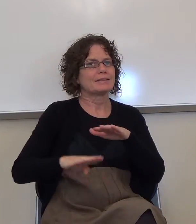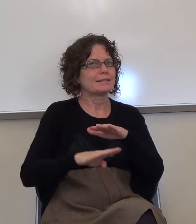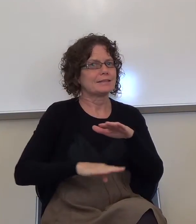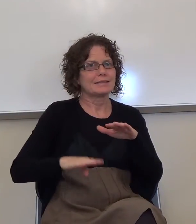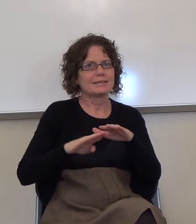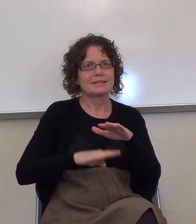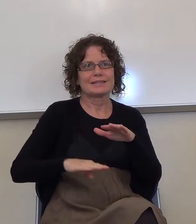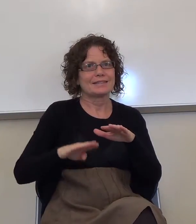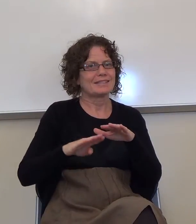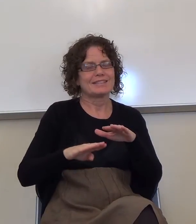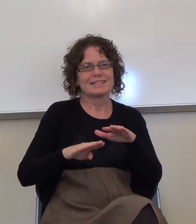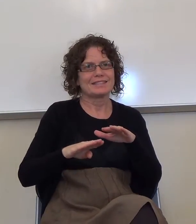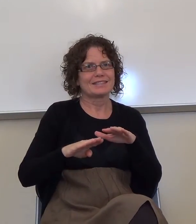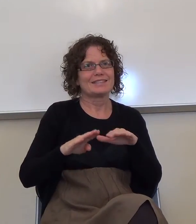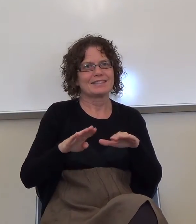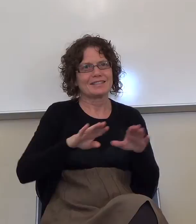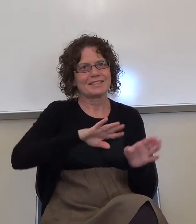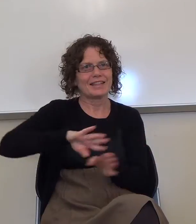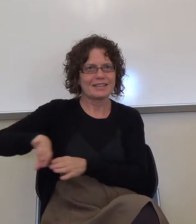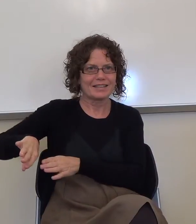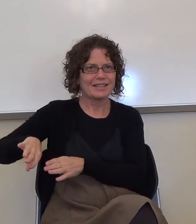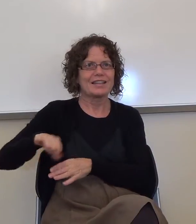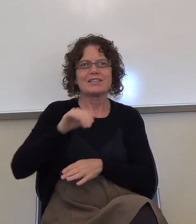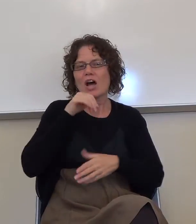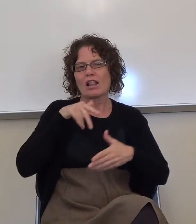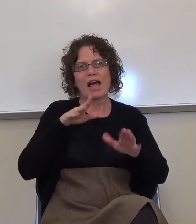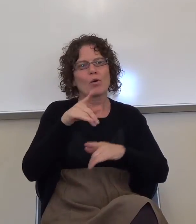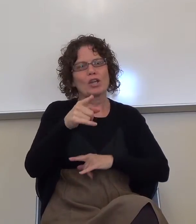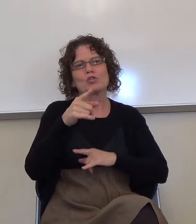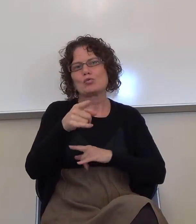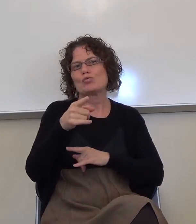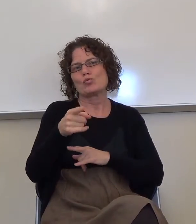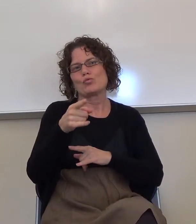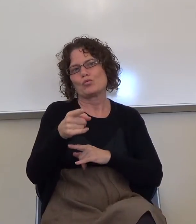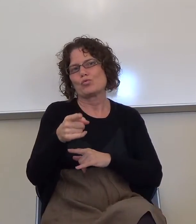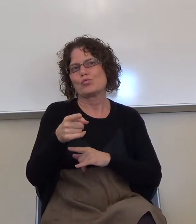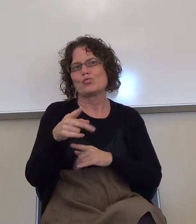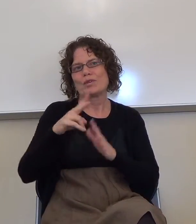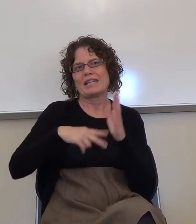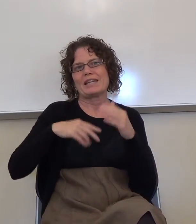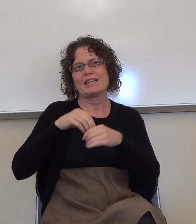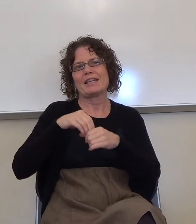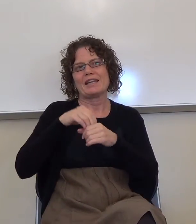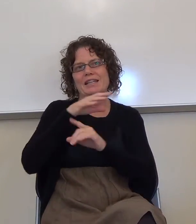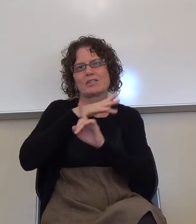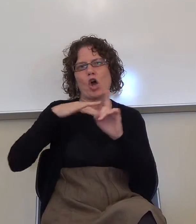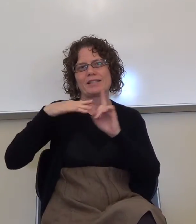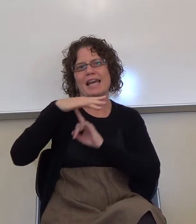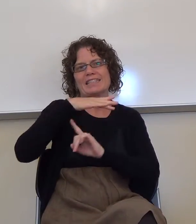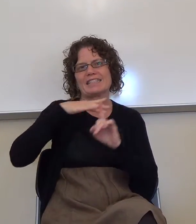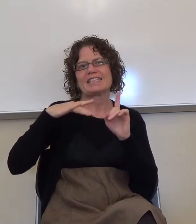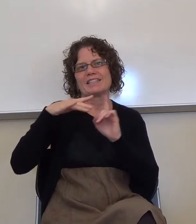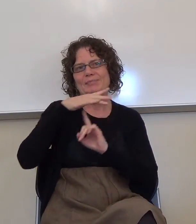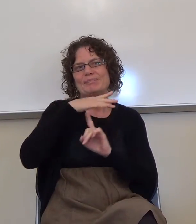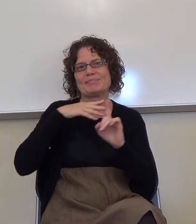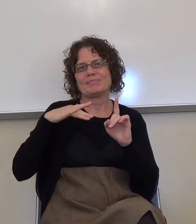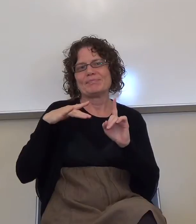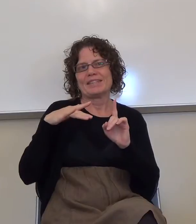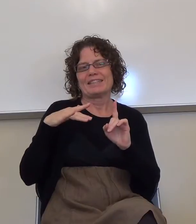it's not allowing you to read that word in context where throw away doesn't make any sense. You see what I'm saying? So this person,